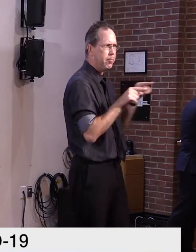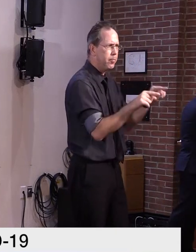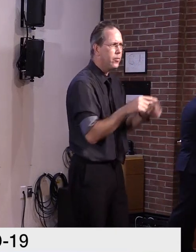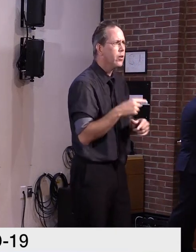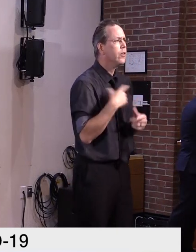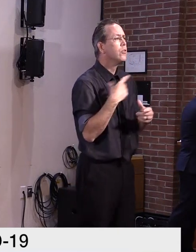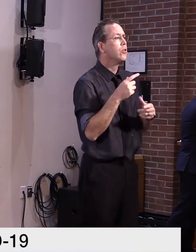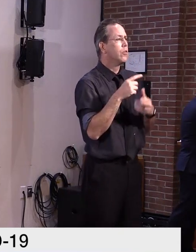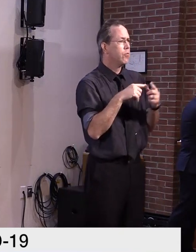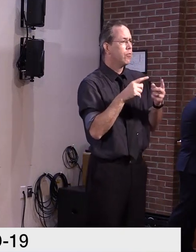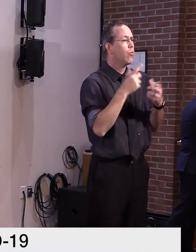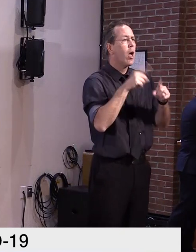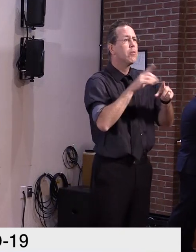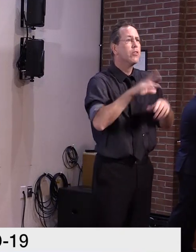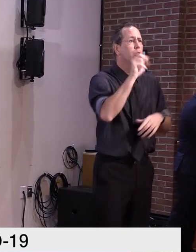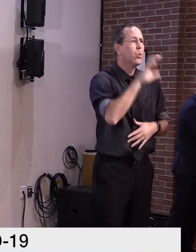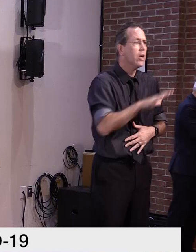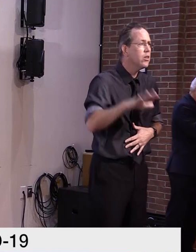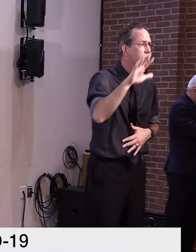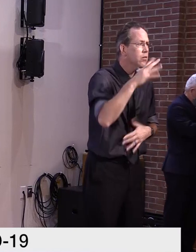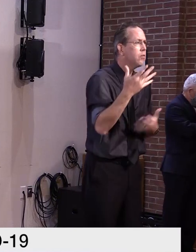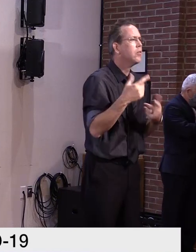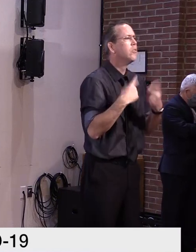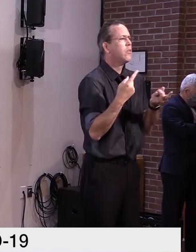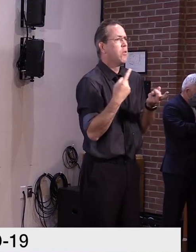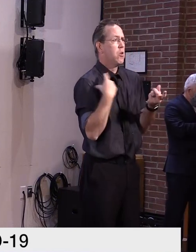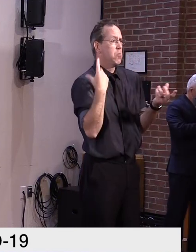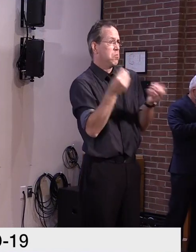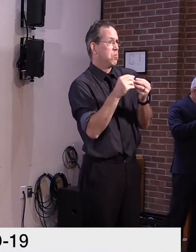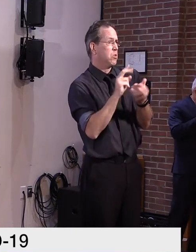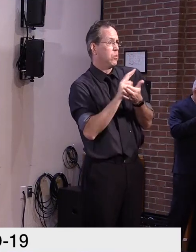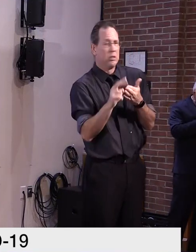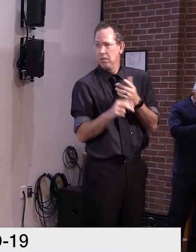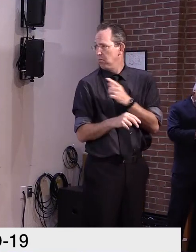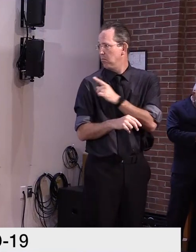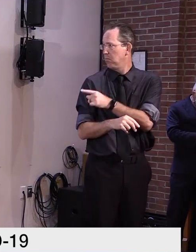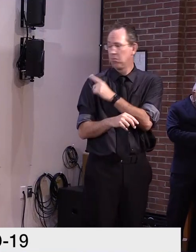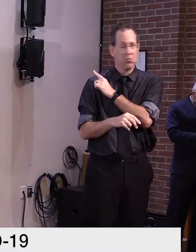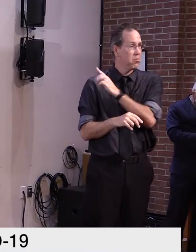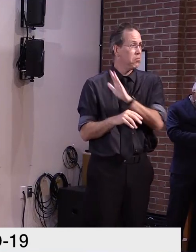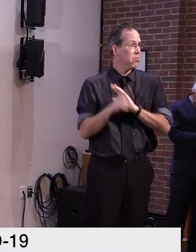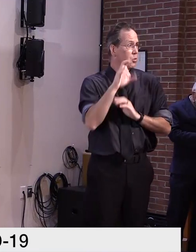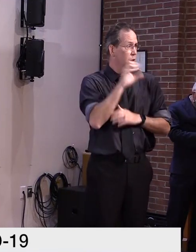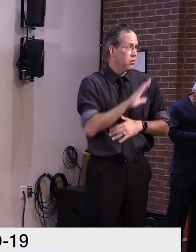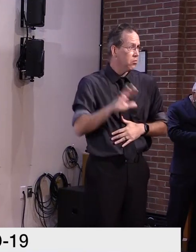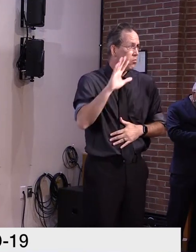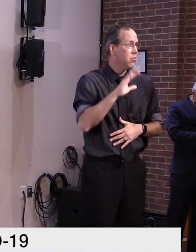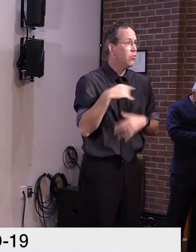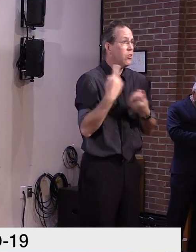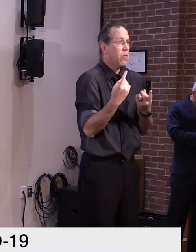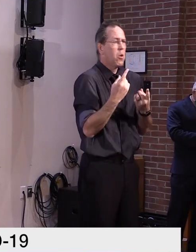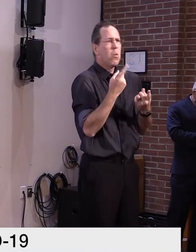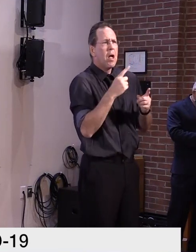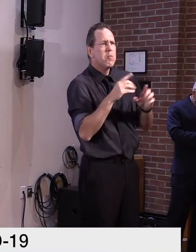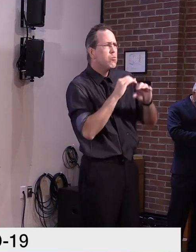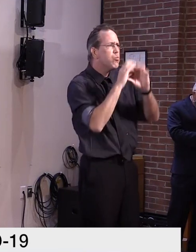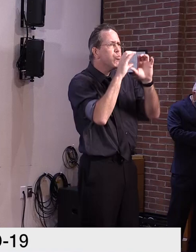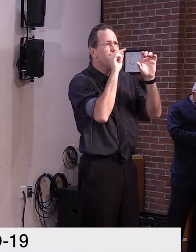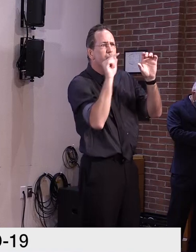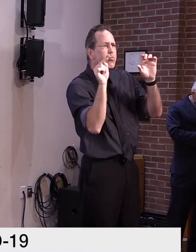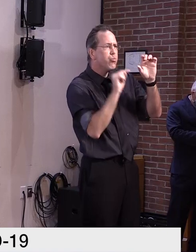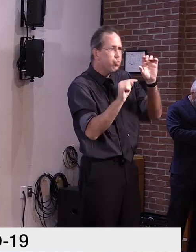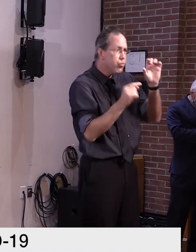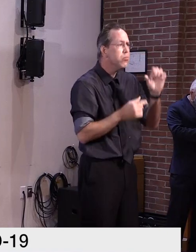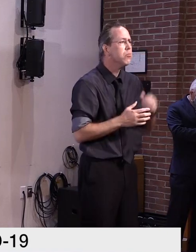new cases over the past 14 days. Certainly, a few trends stand out here. First, there are